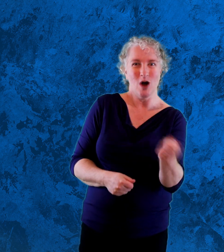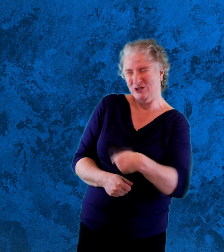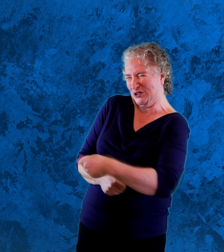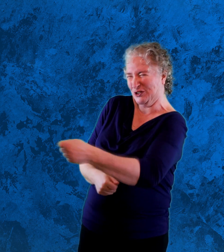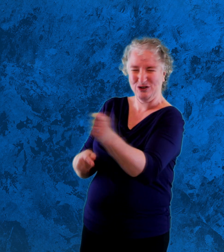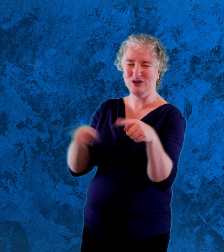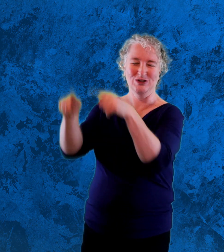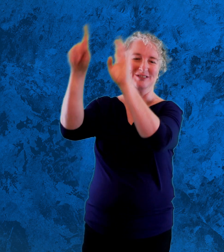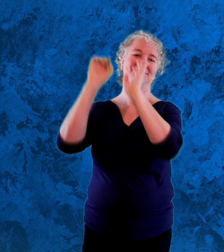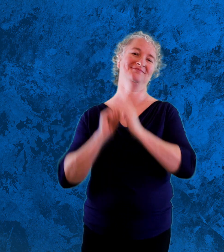Then she grabbed the hose.